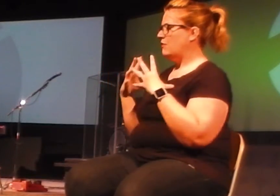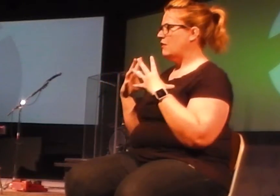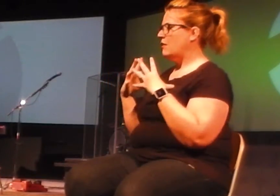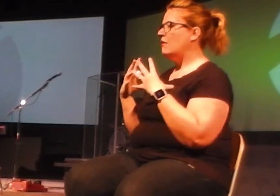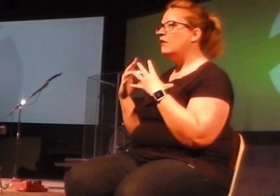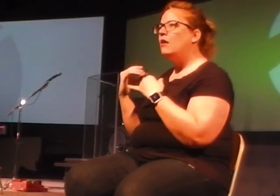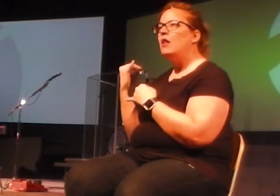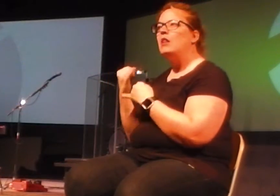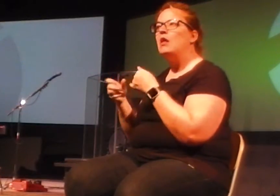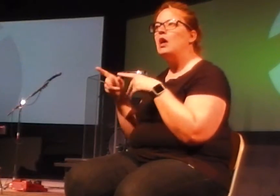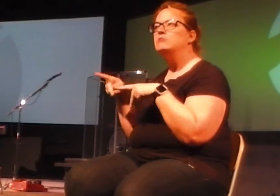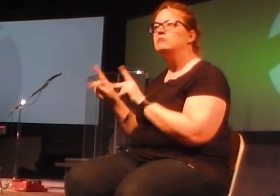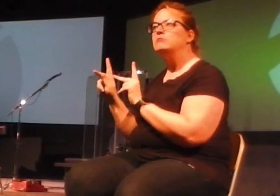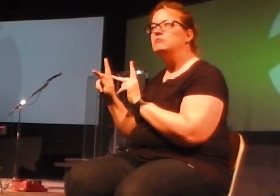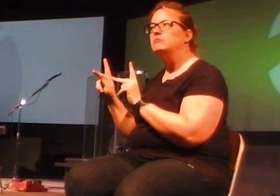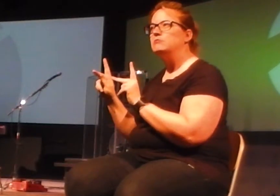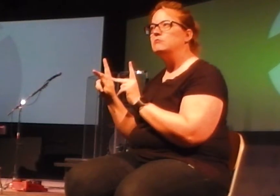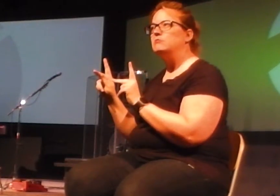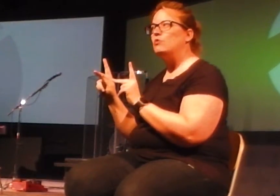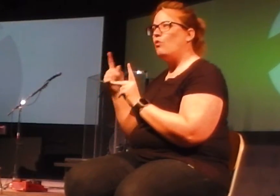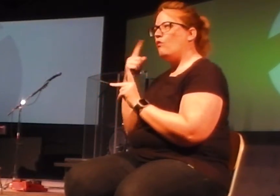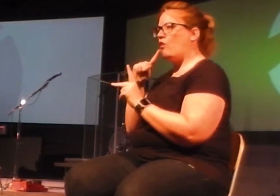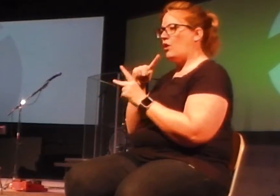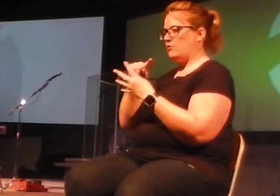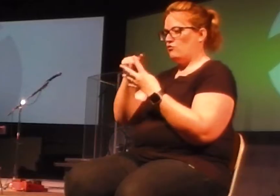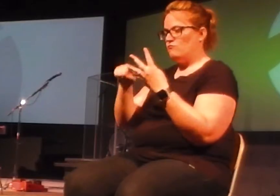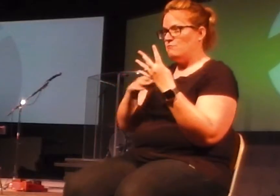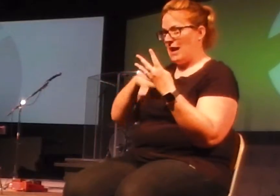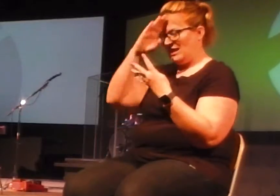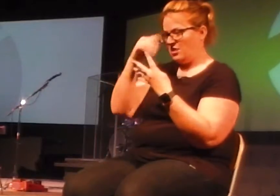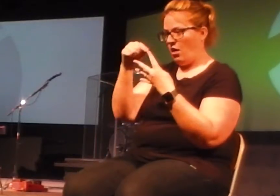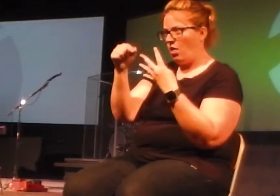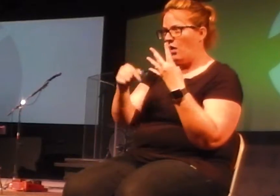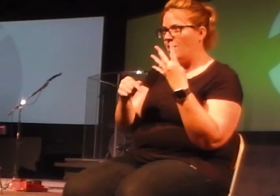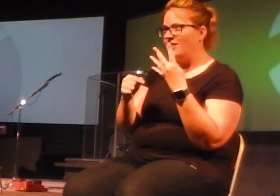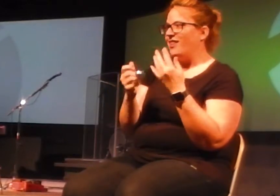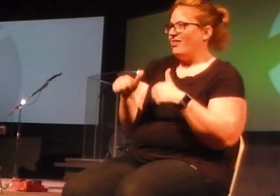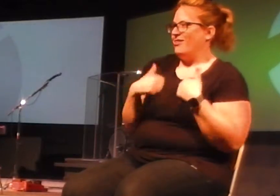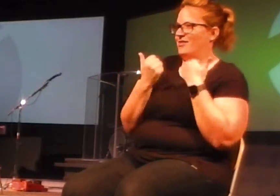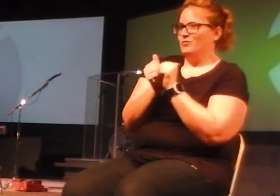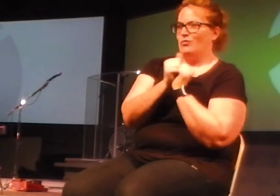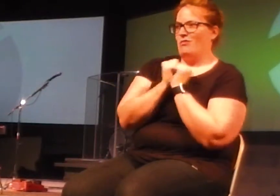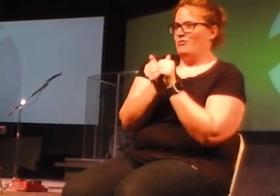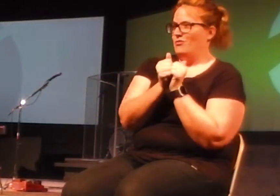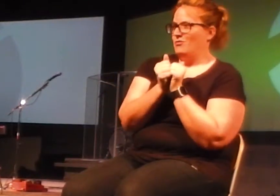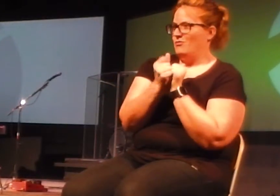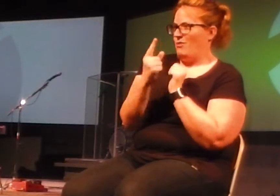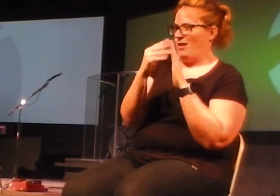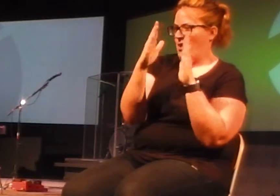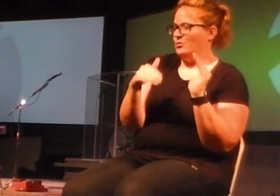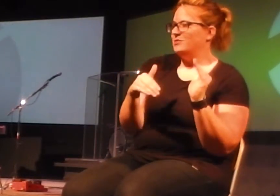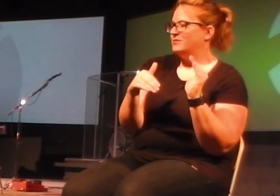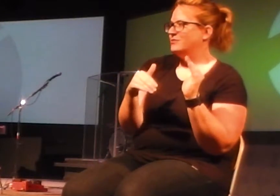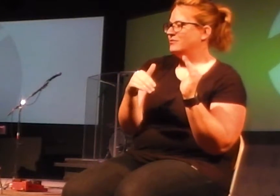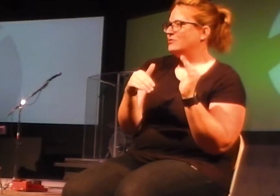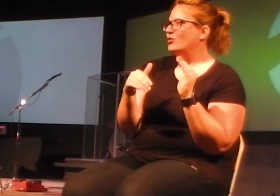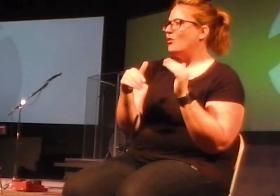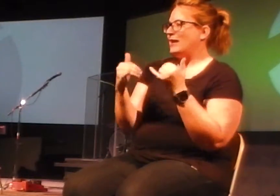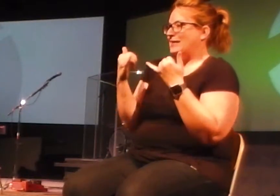get one of these while all four of my boys are still under one roof. And so for us, this is going to be a really key